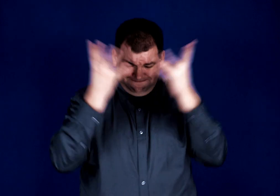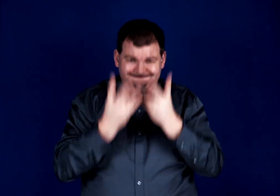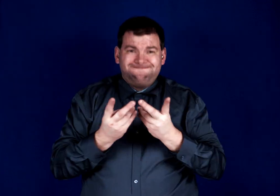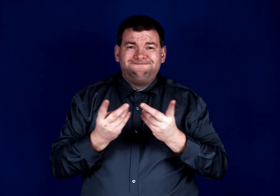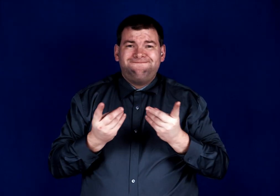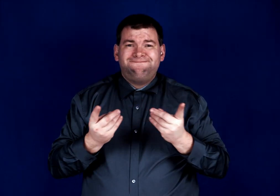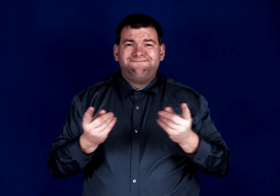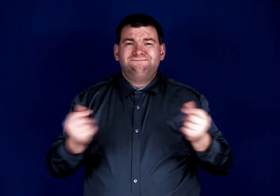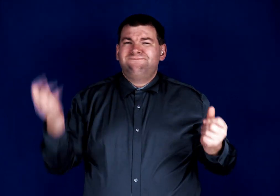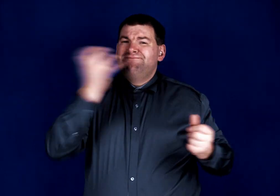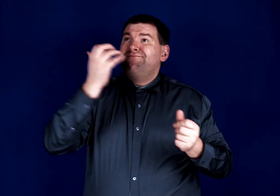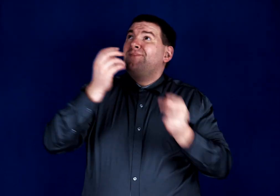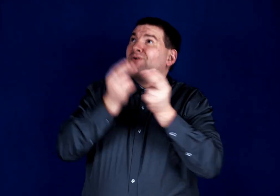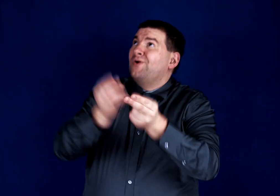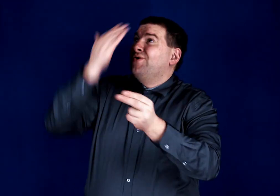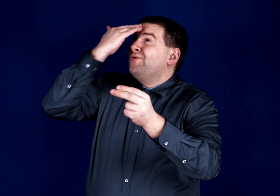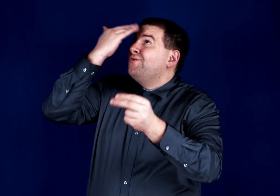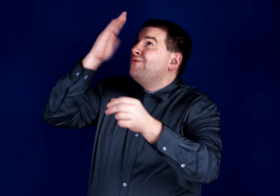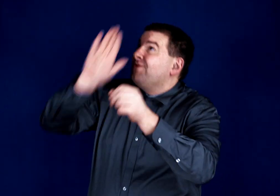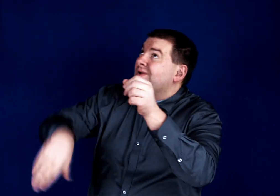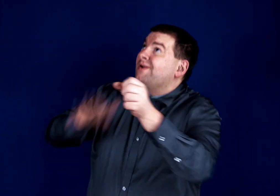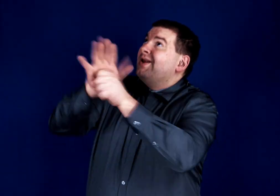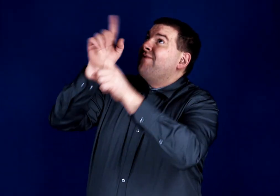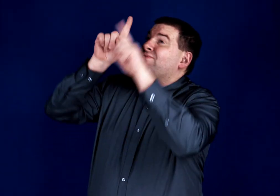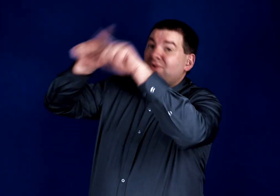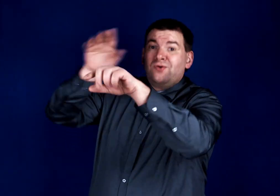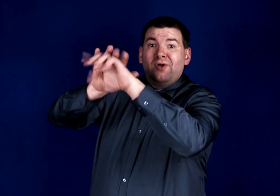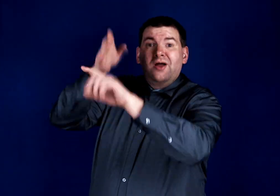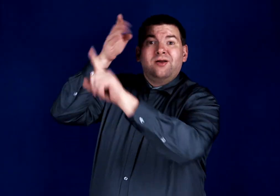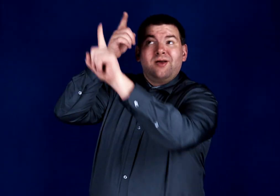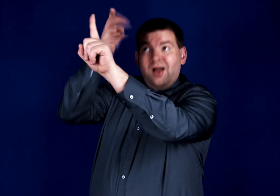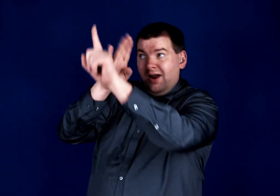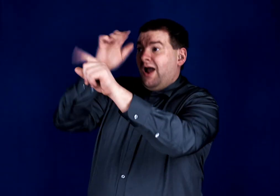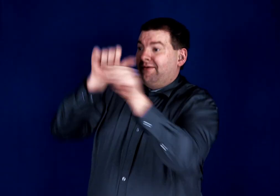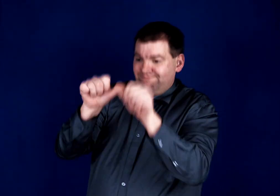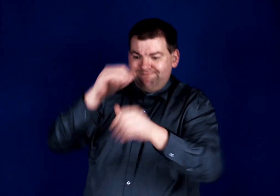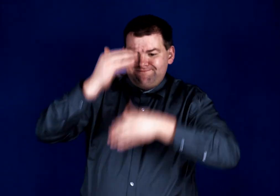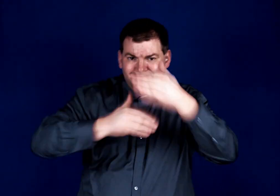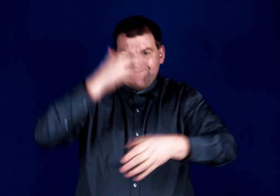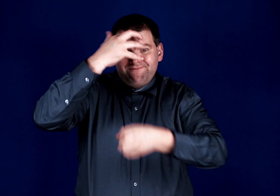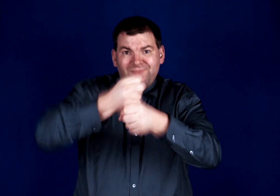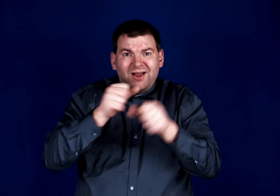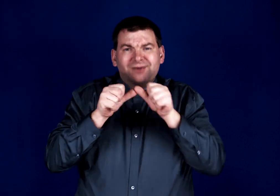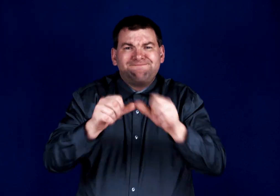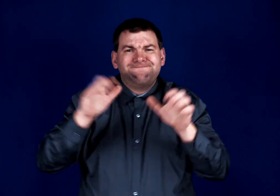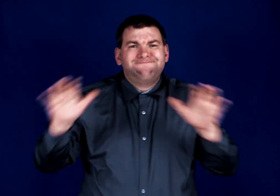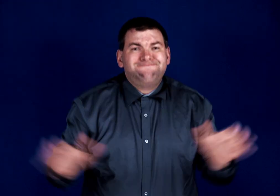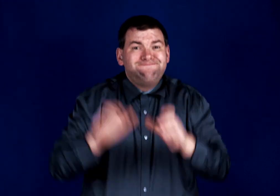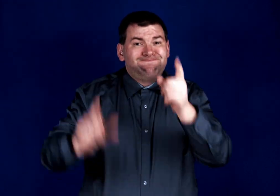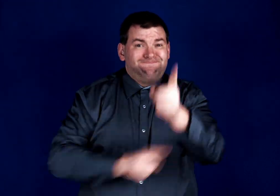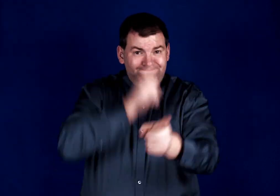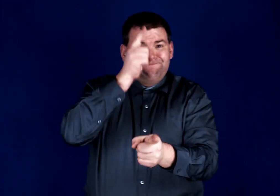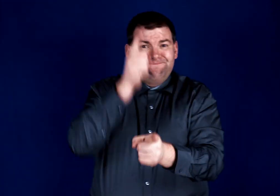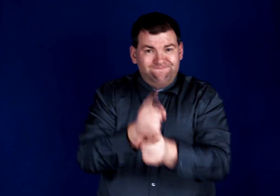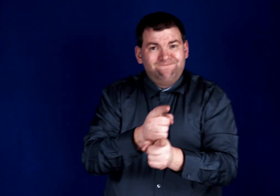away, Oh, Noah knew enough to float on fate, And that's certainly the thing to do,